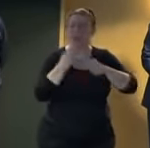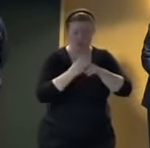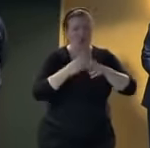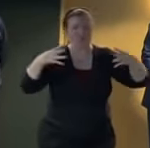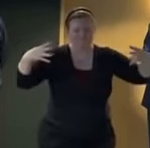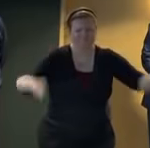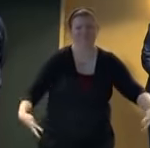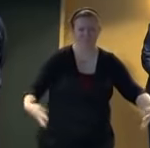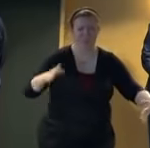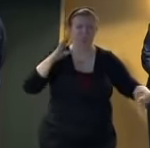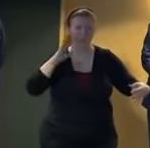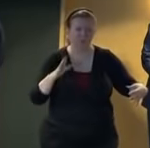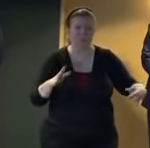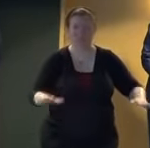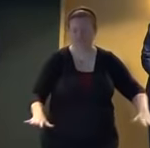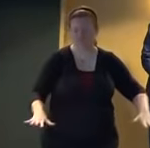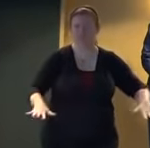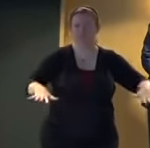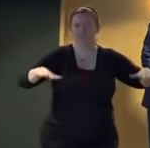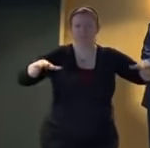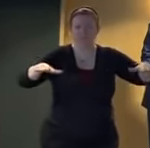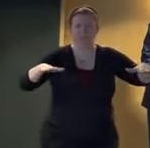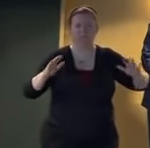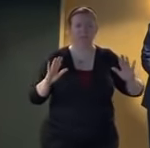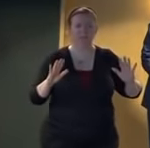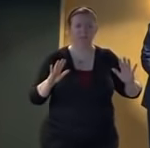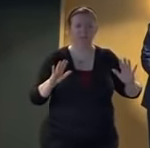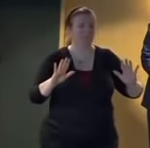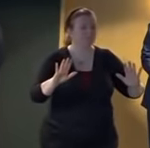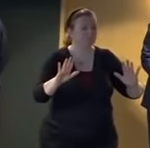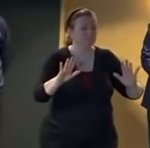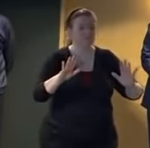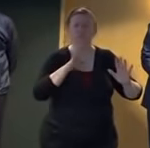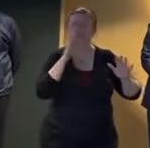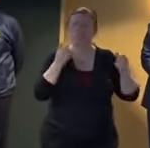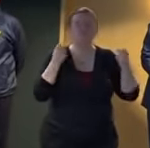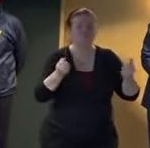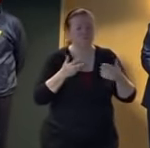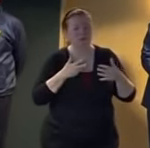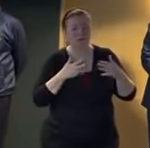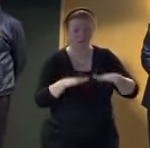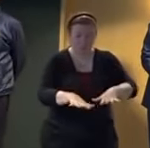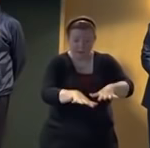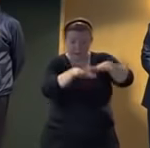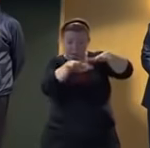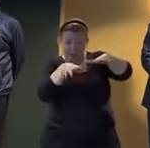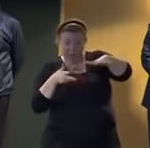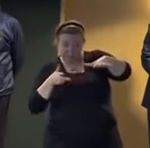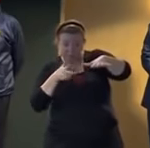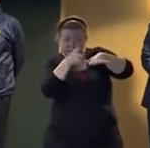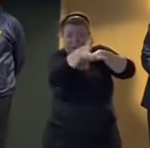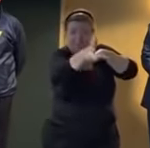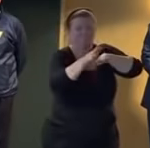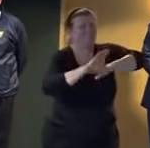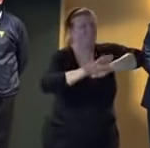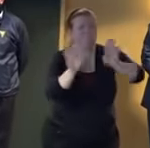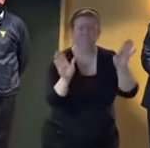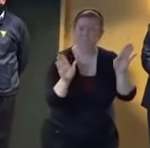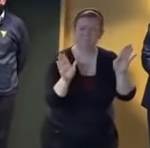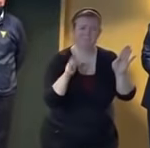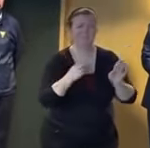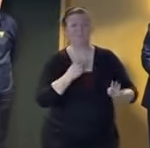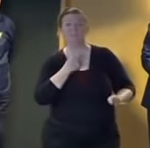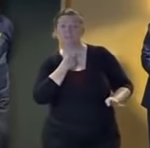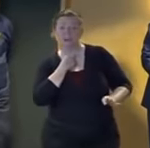can't emphasize enough please do not drive through flooded areas as the governor said if you get stuck it is going to be very difficult